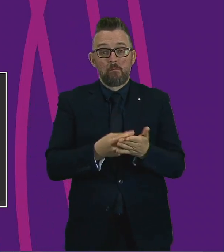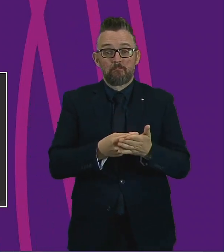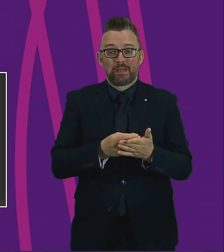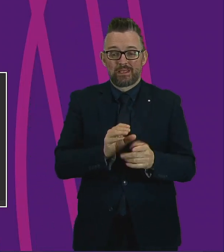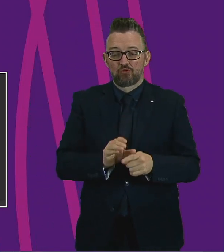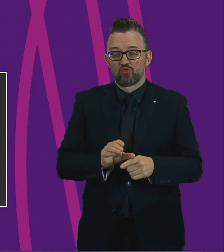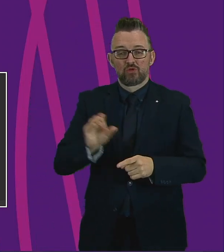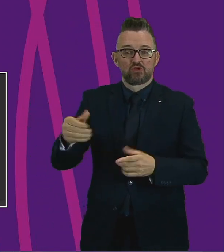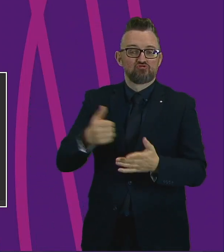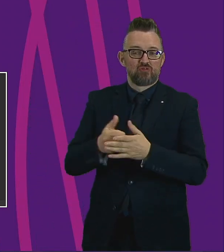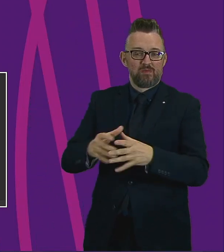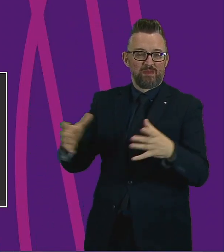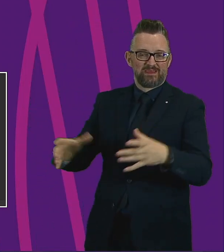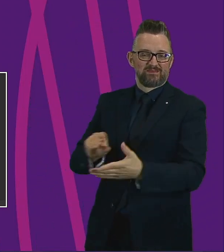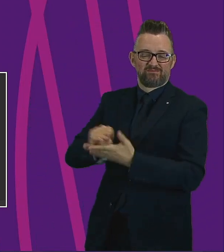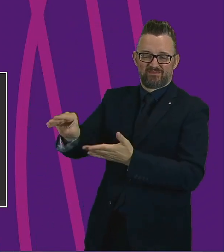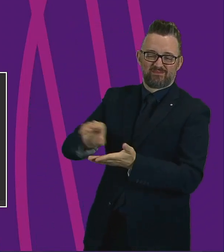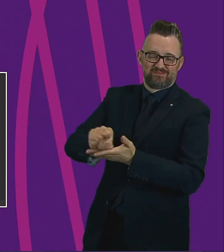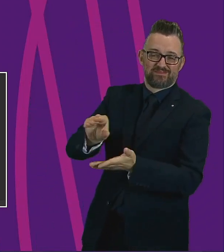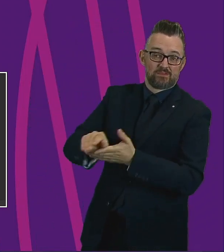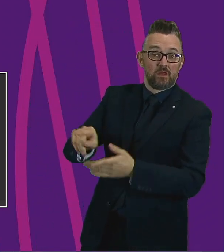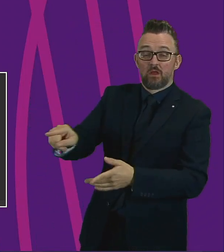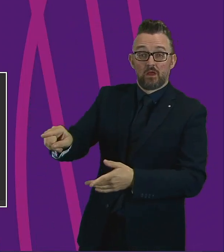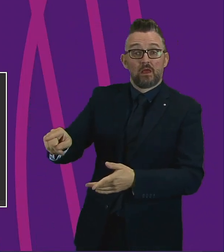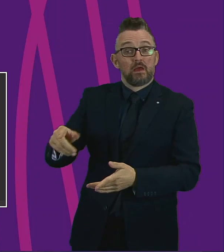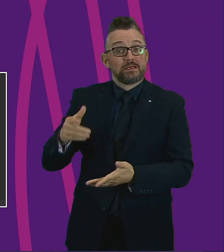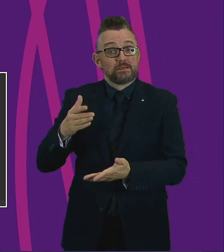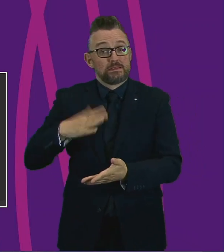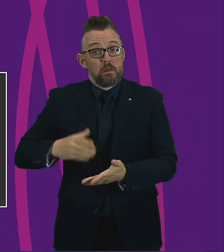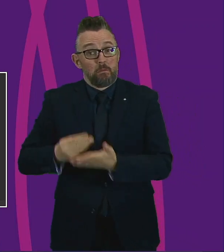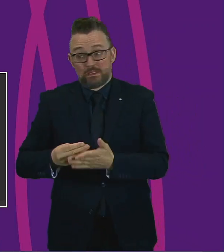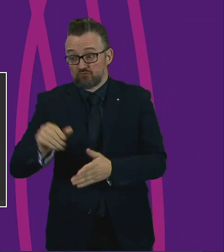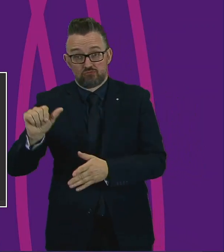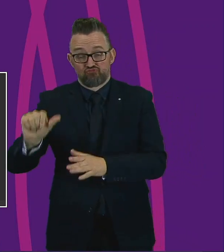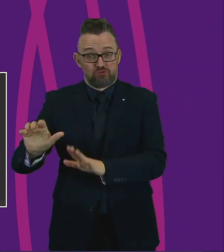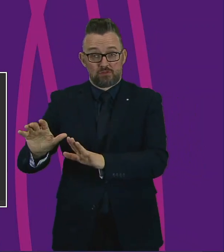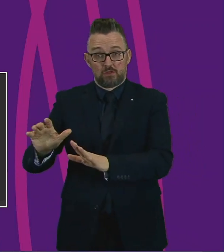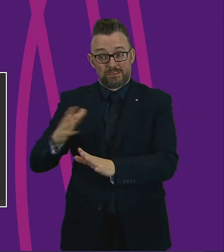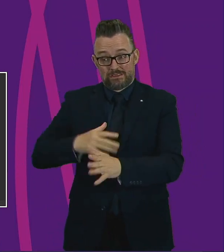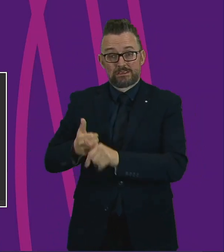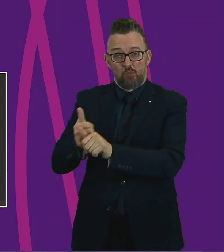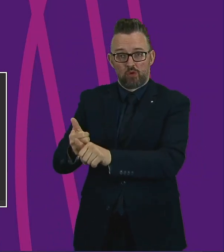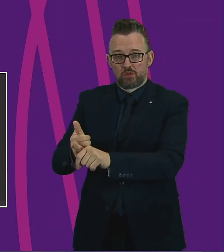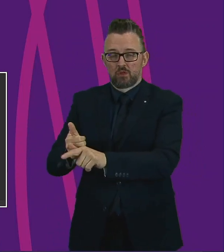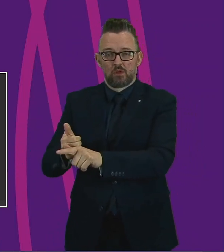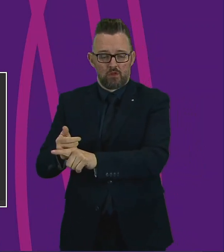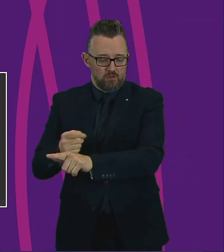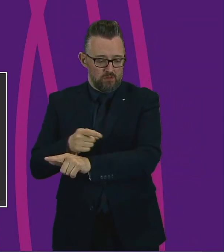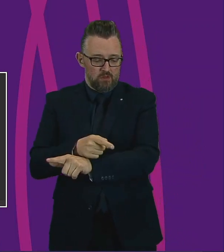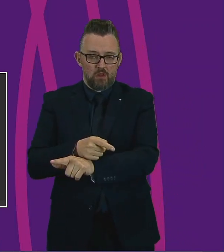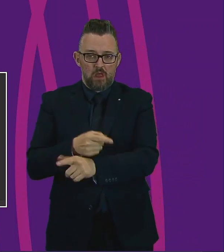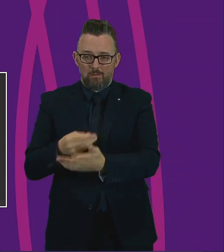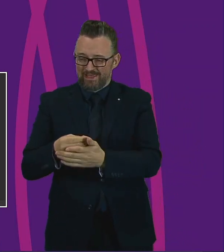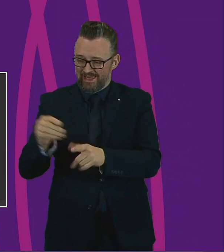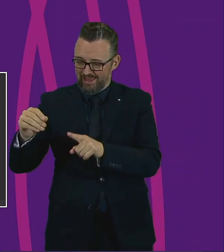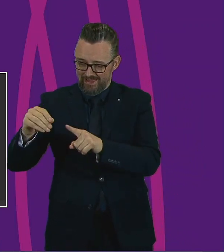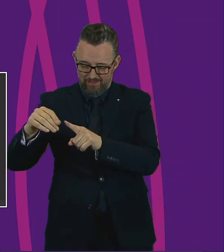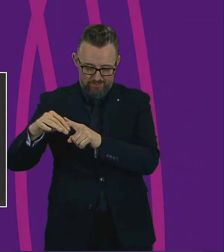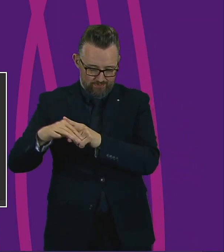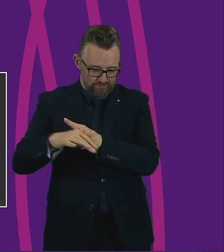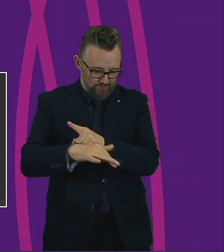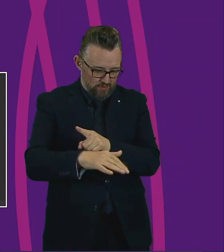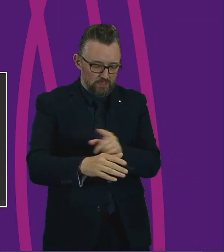suspects. As much as they do need it and we need to support those groups, that money does not trickle down